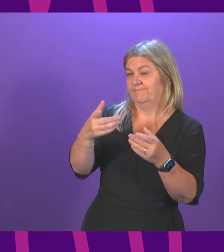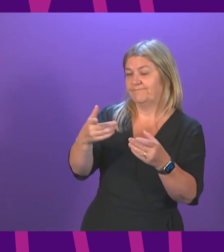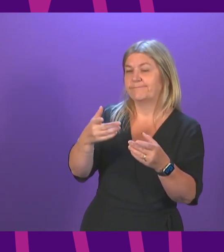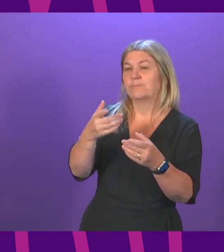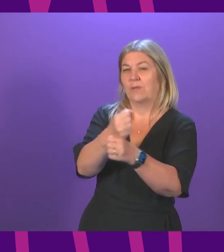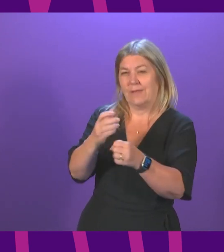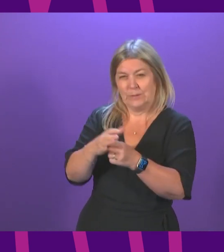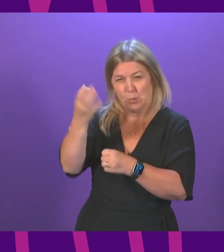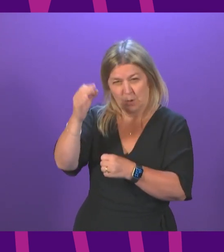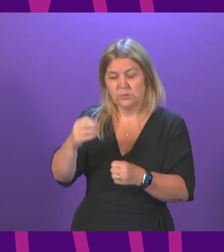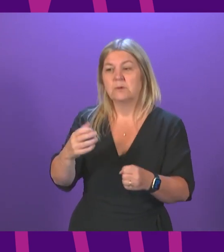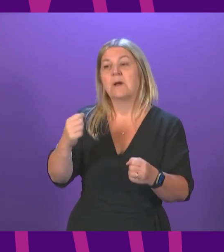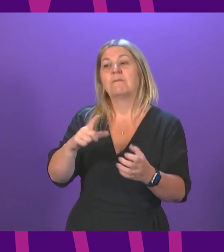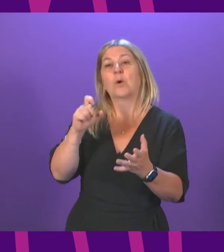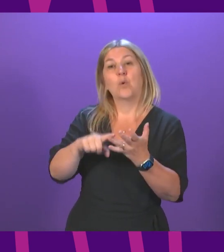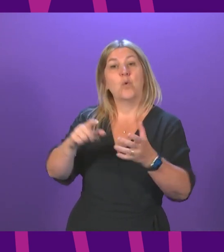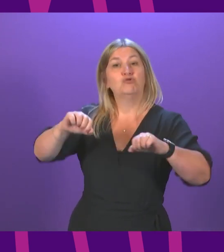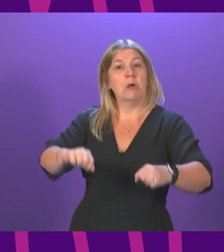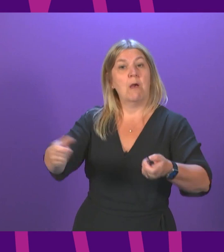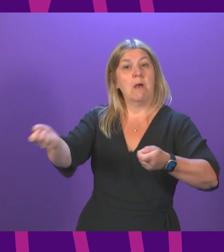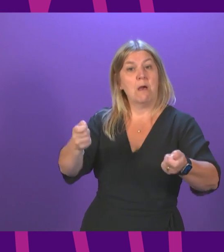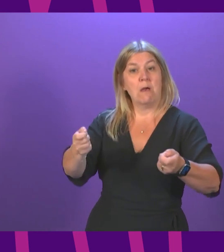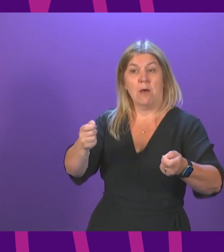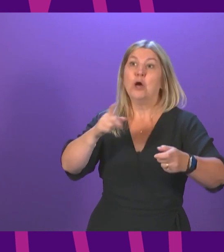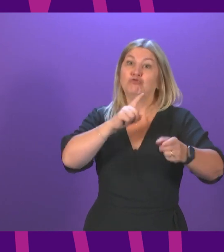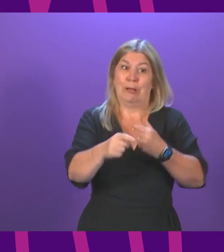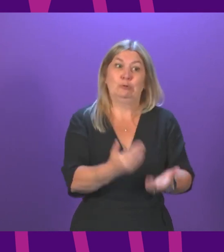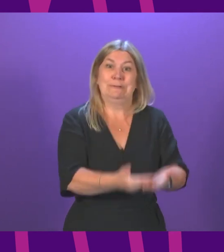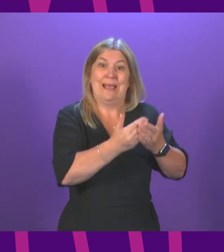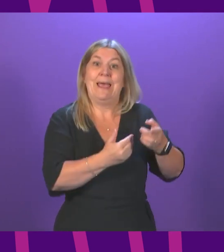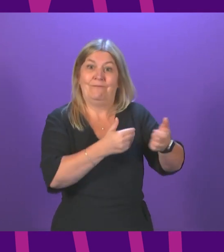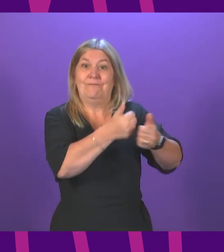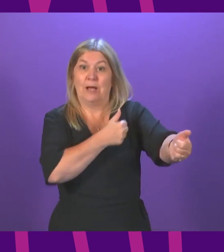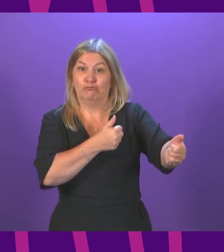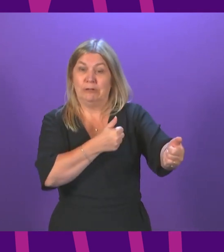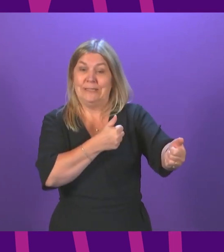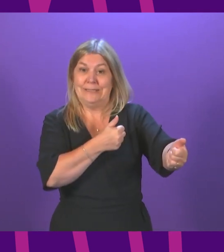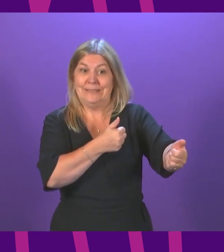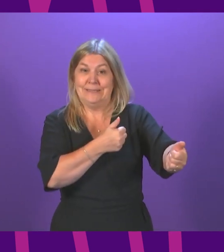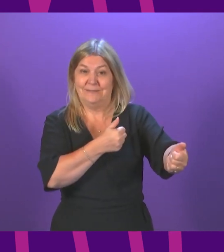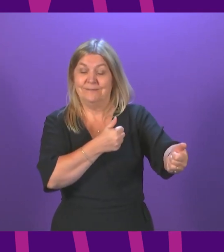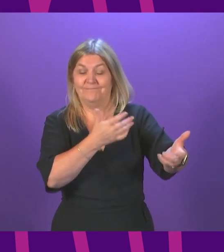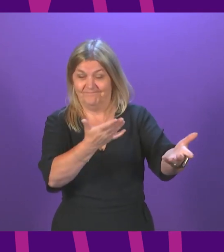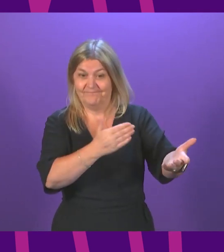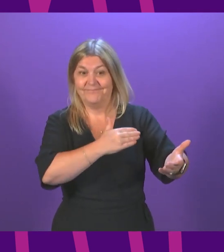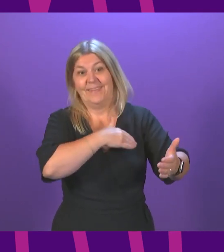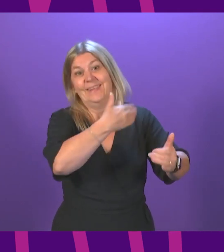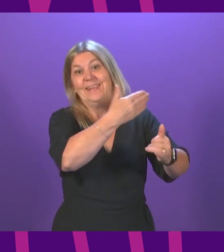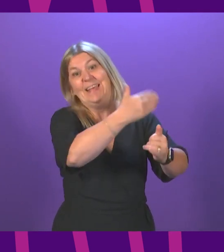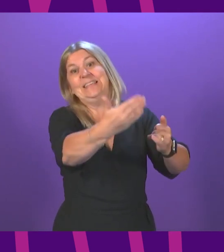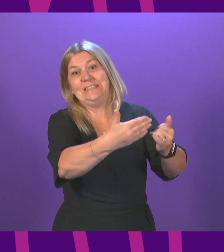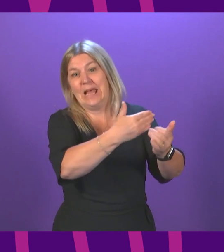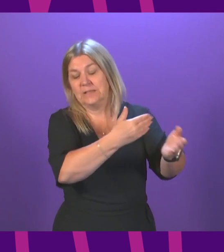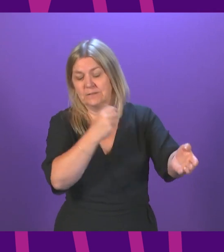to save the McVitie's plant in the East End, which I am 100 per cent behind. The Finance Secretary has also